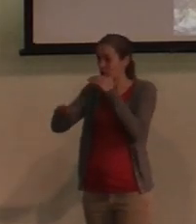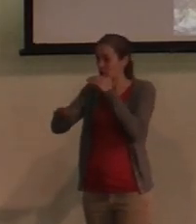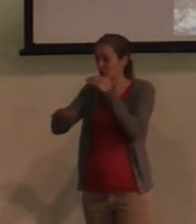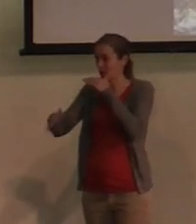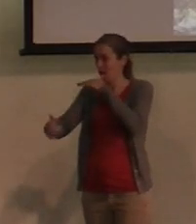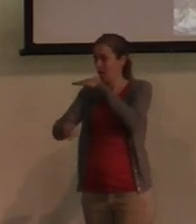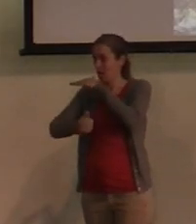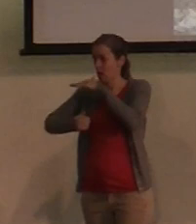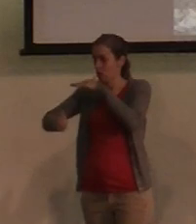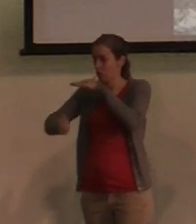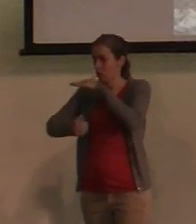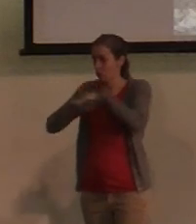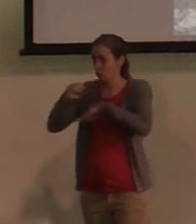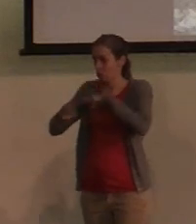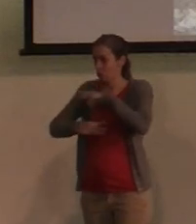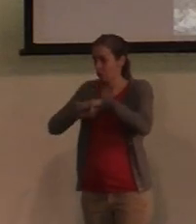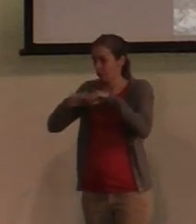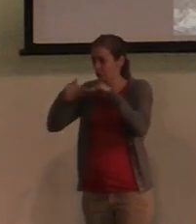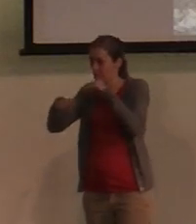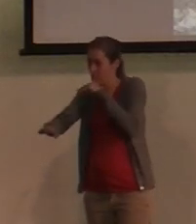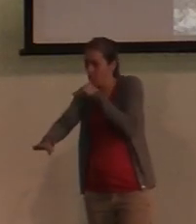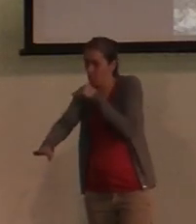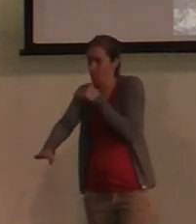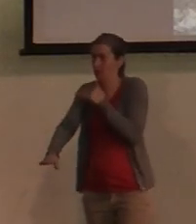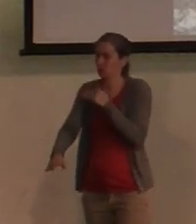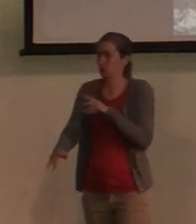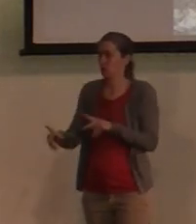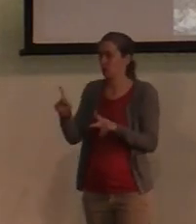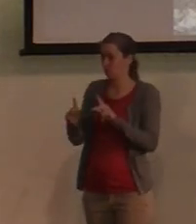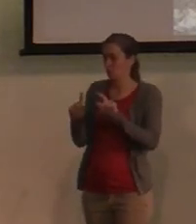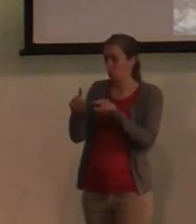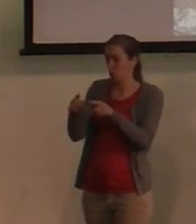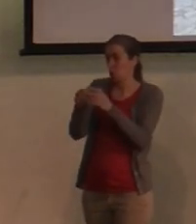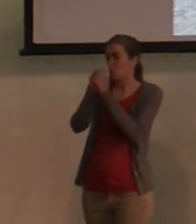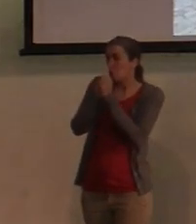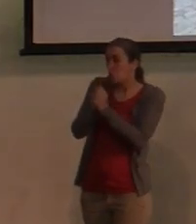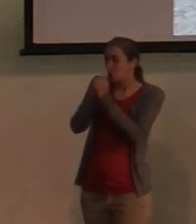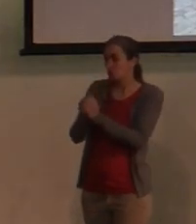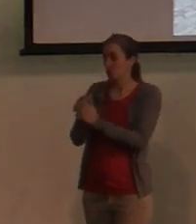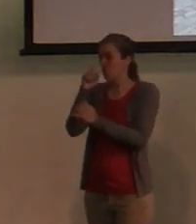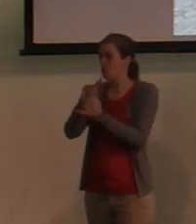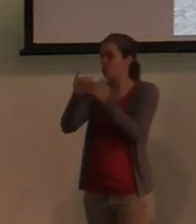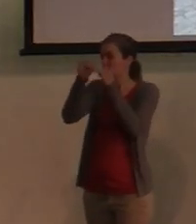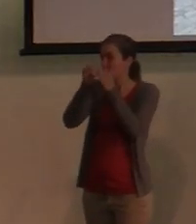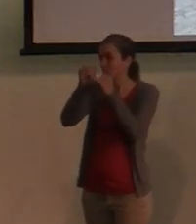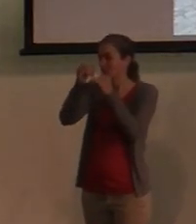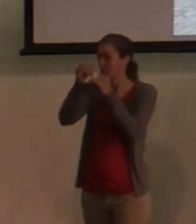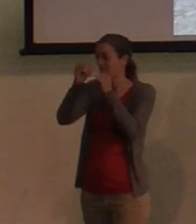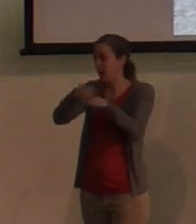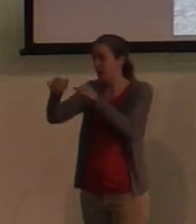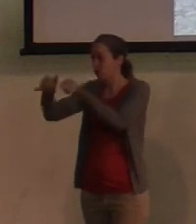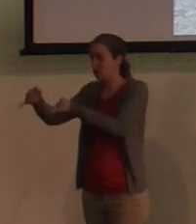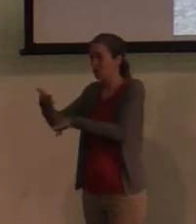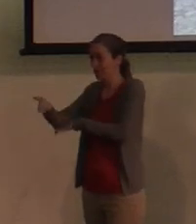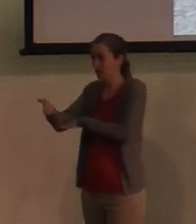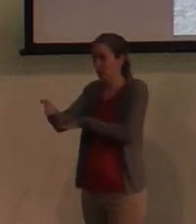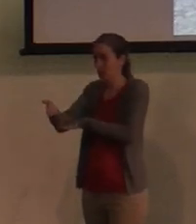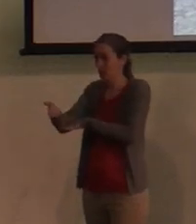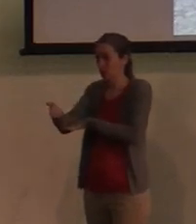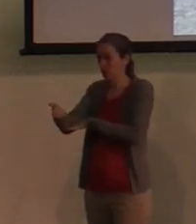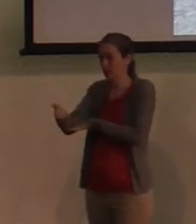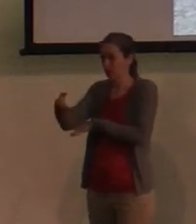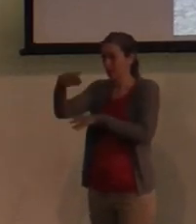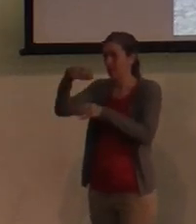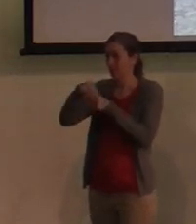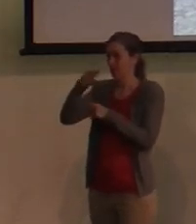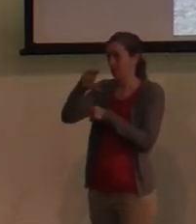were different gods and people would come to do their worship. And so this is what it looked like, but this is just on site right there in